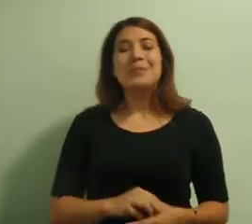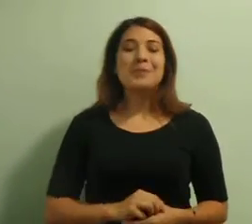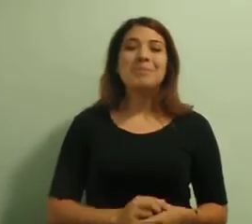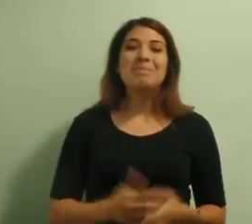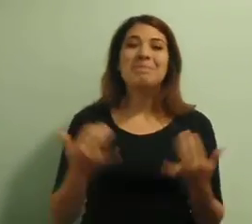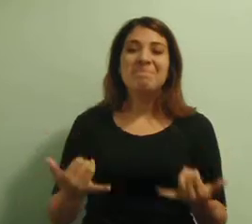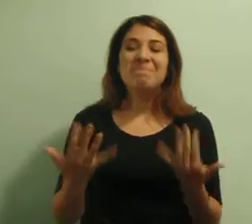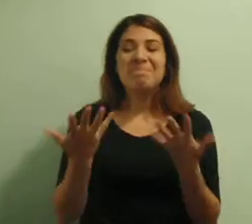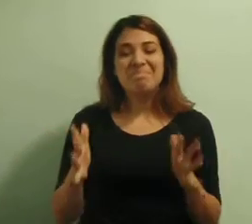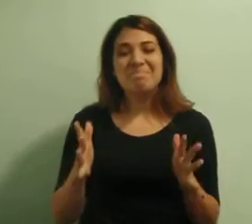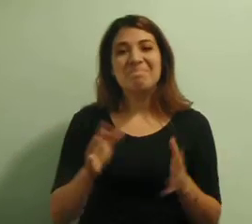Those are just a few.